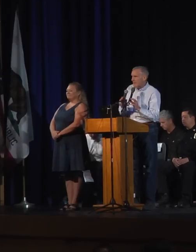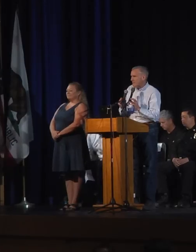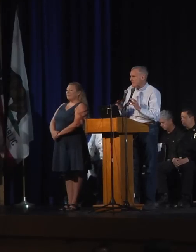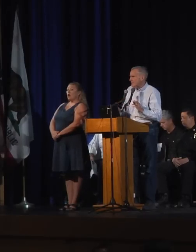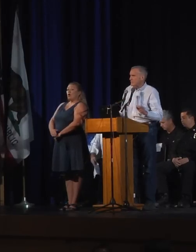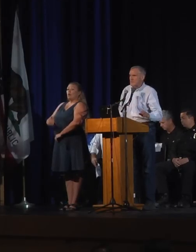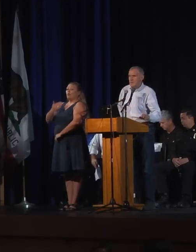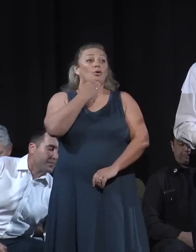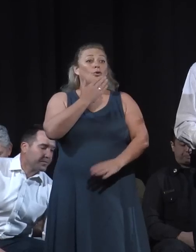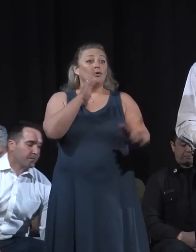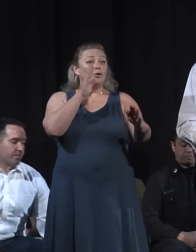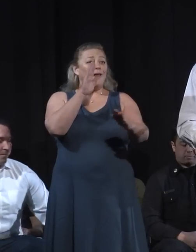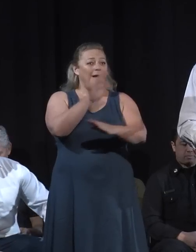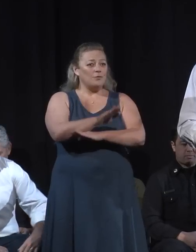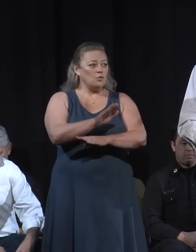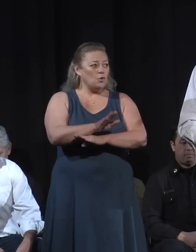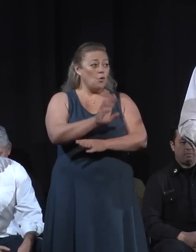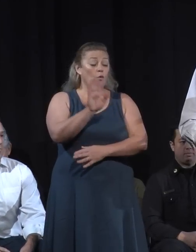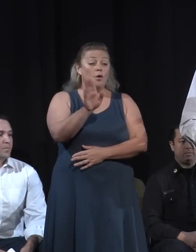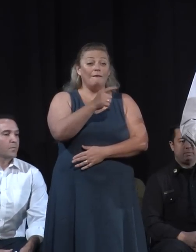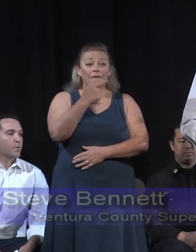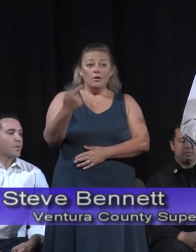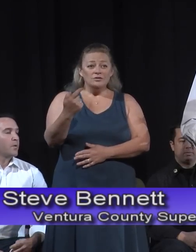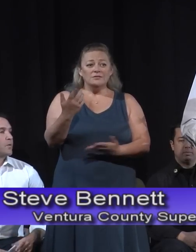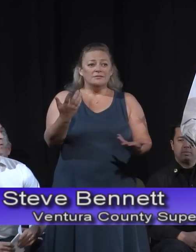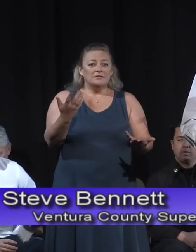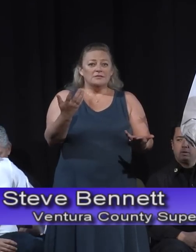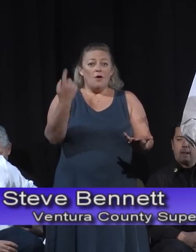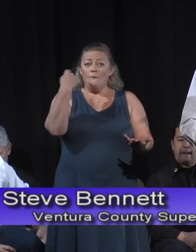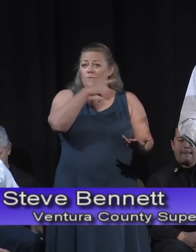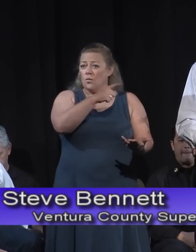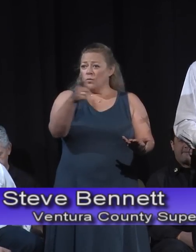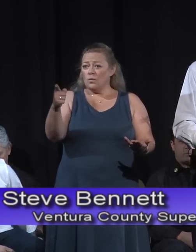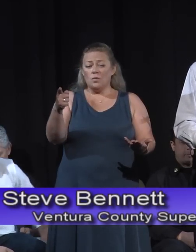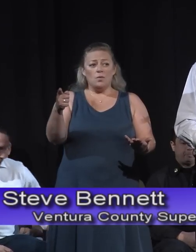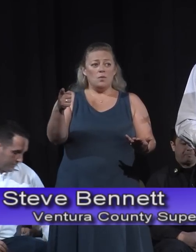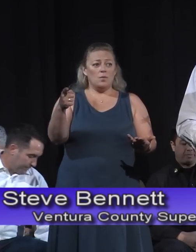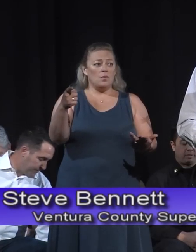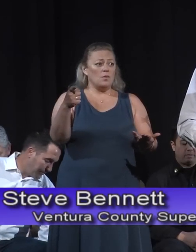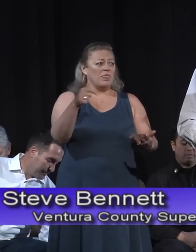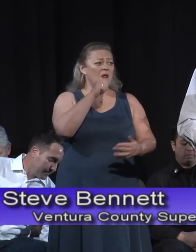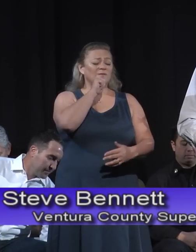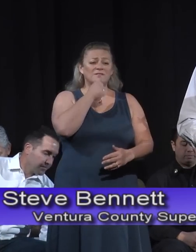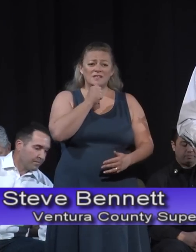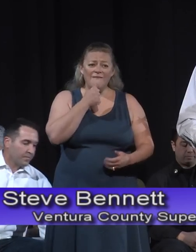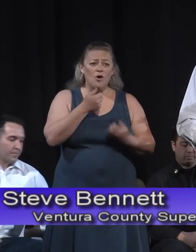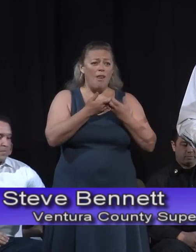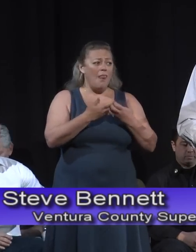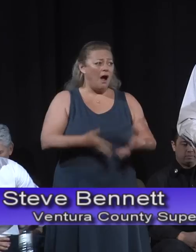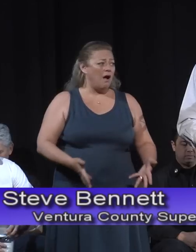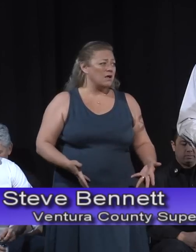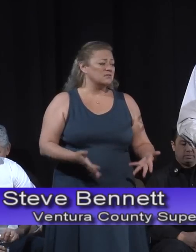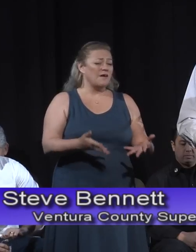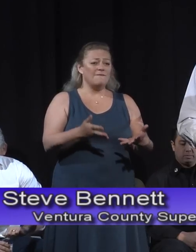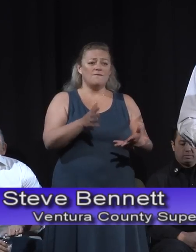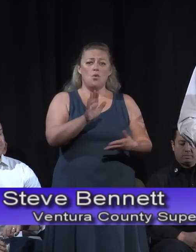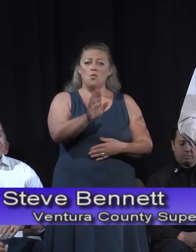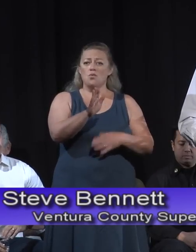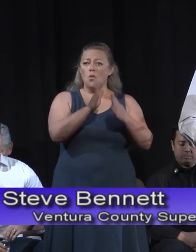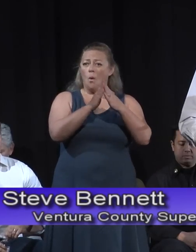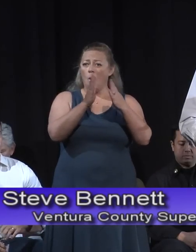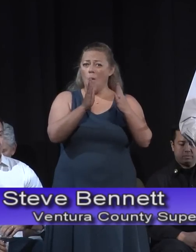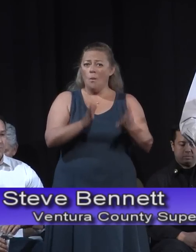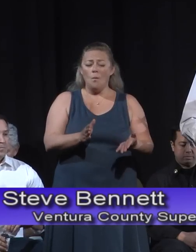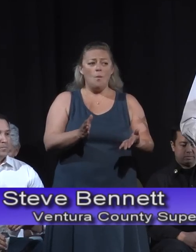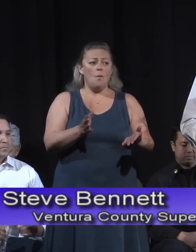Good afternoon. First I just for those of you that are out there that have suffered a loss of your home, of any